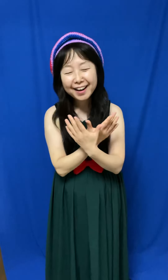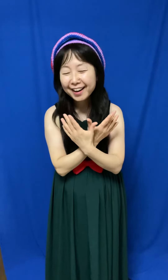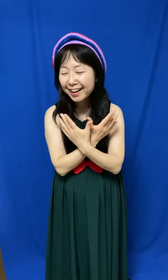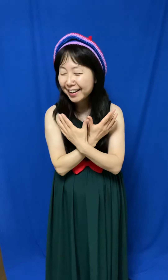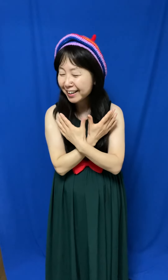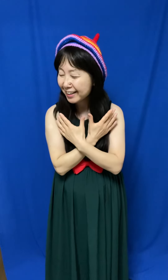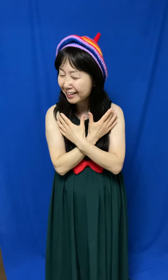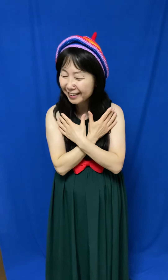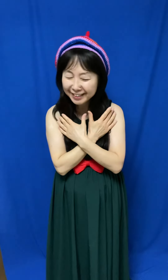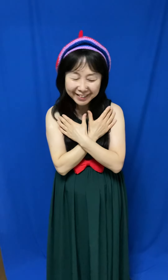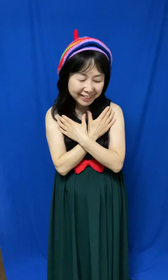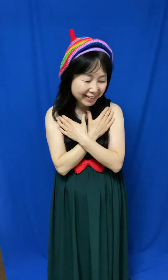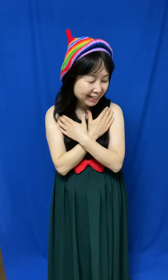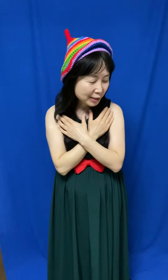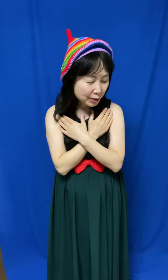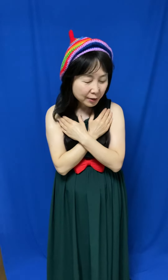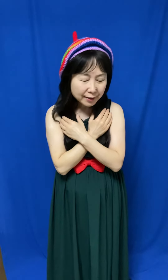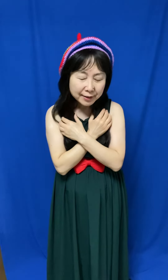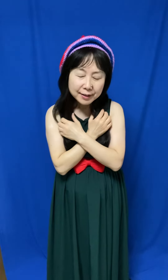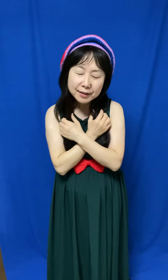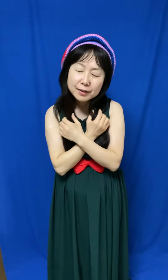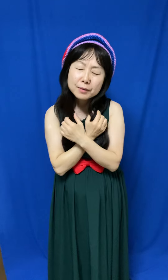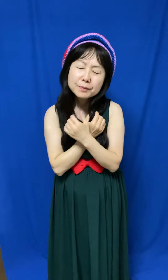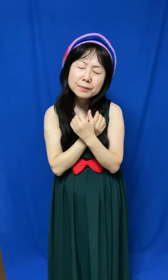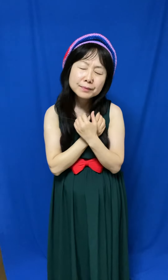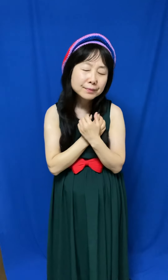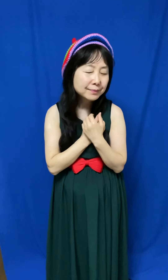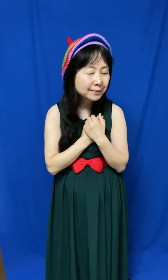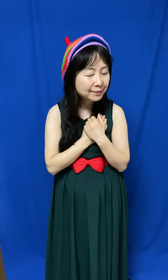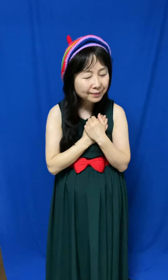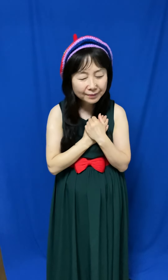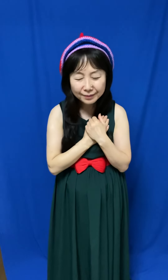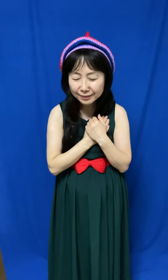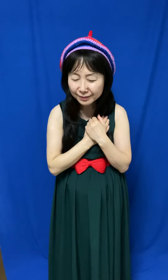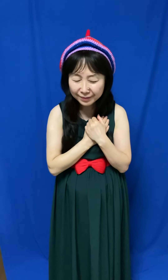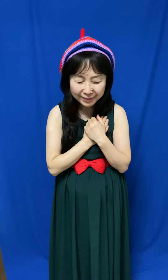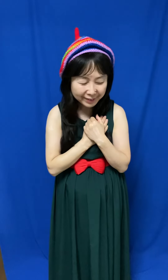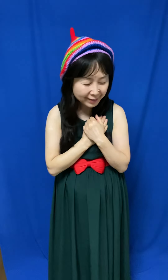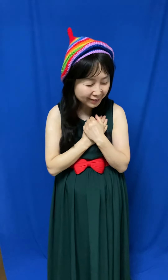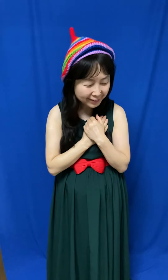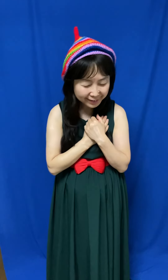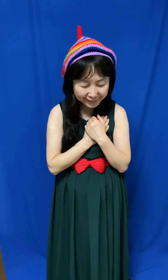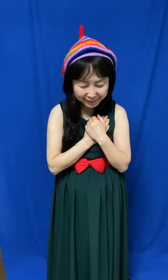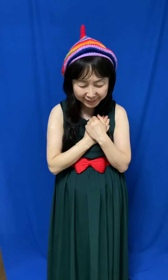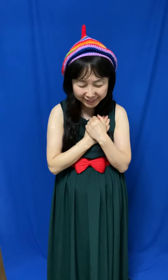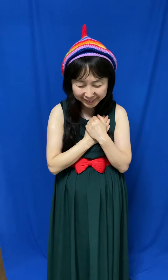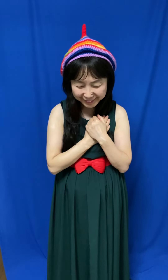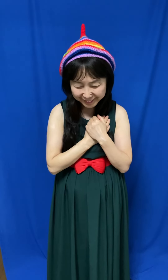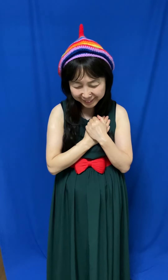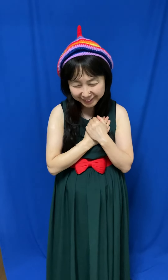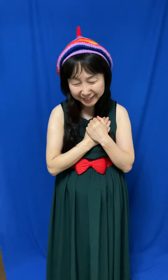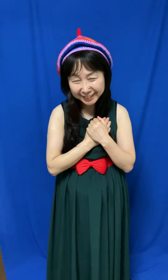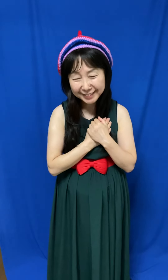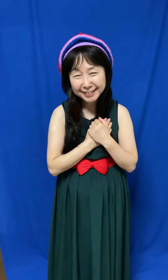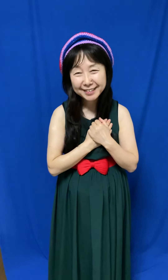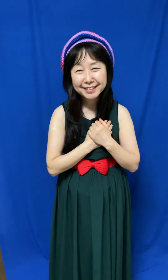With open Really I am You You